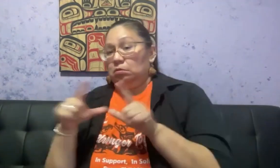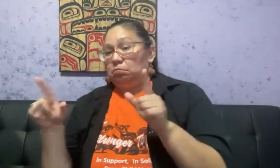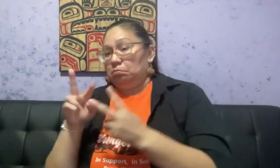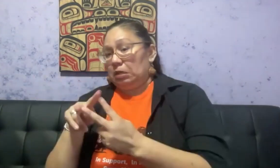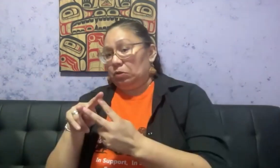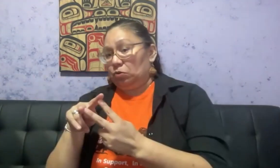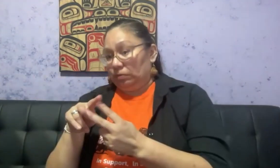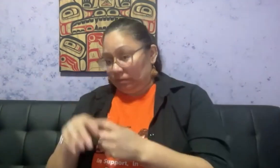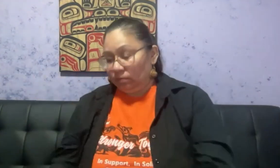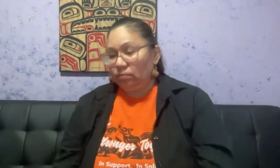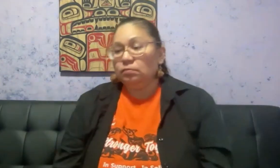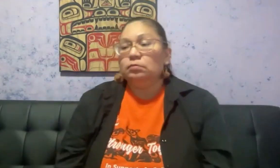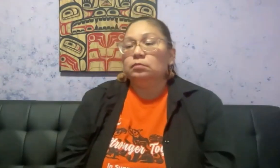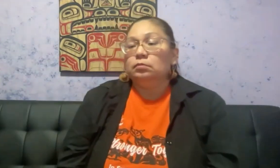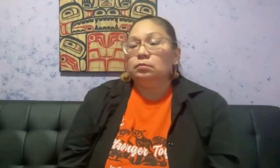A spoken language or a signed language.